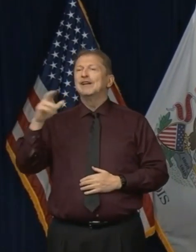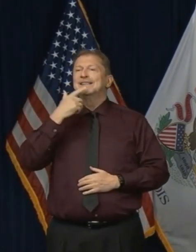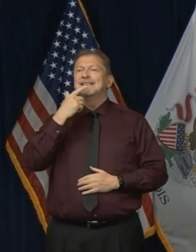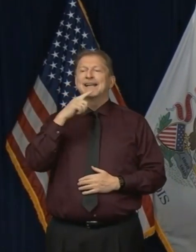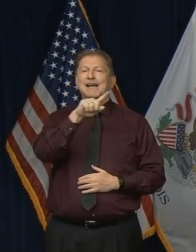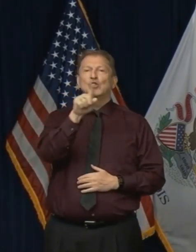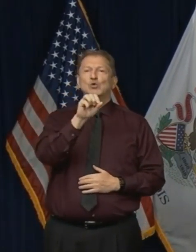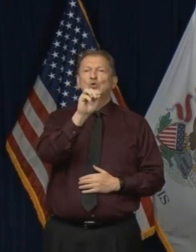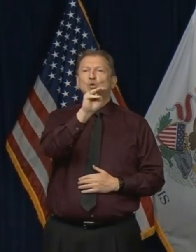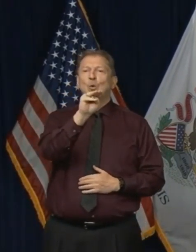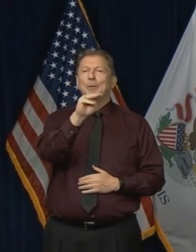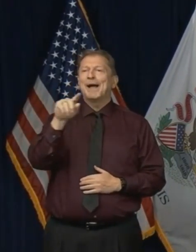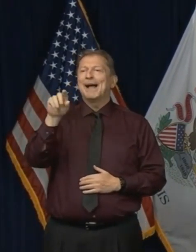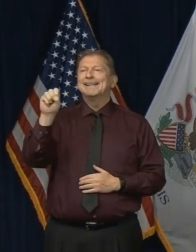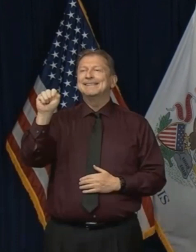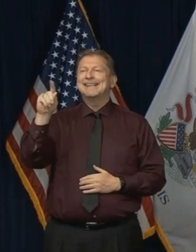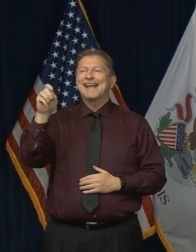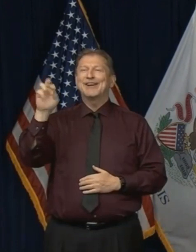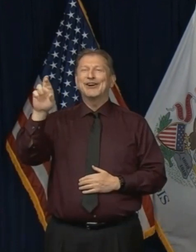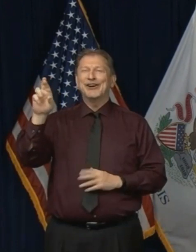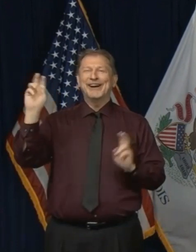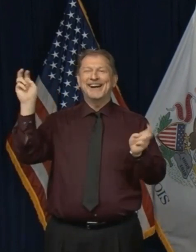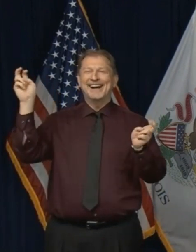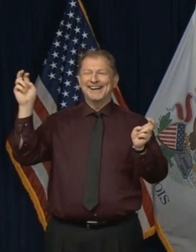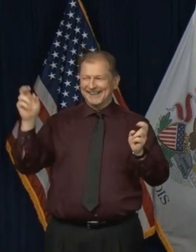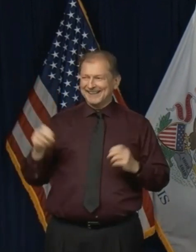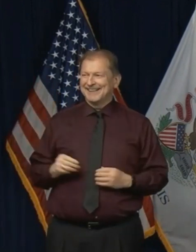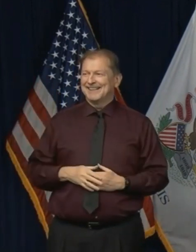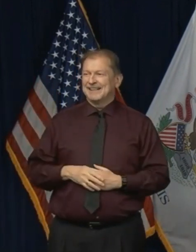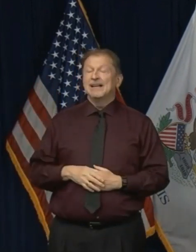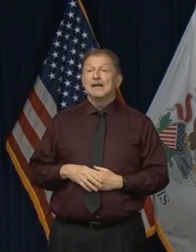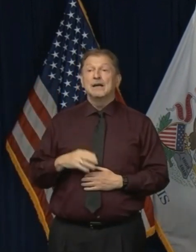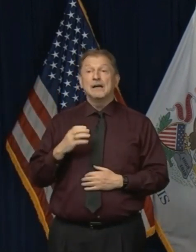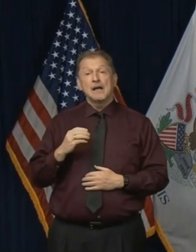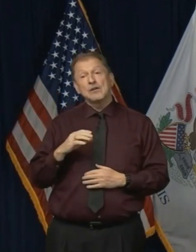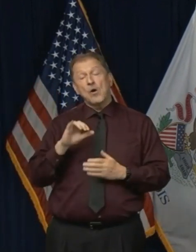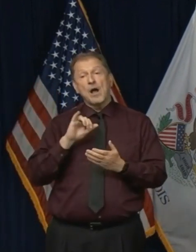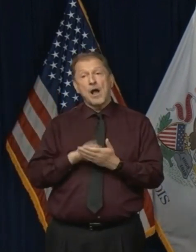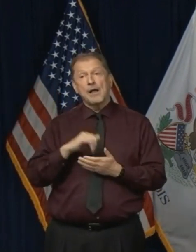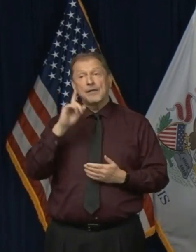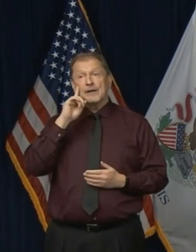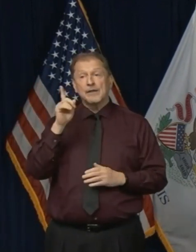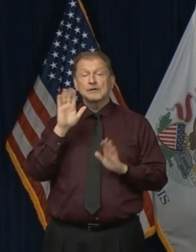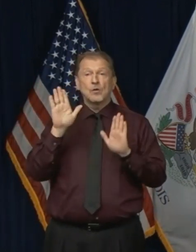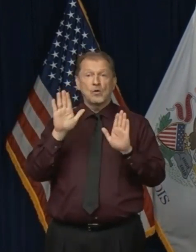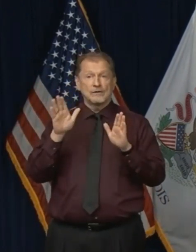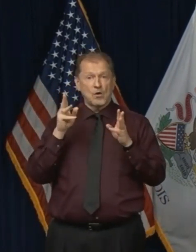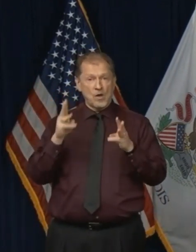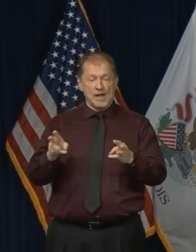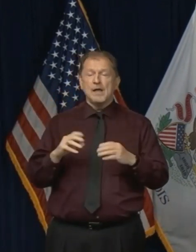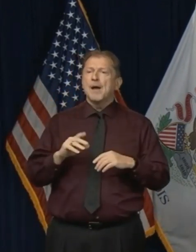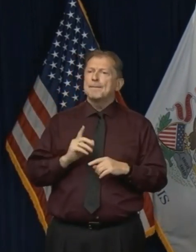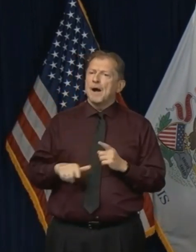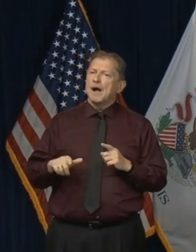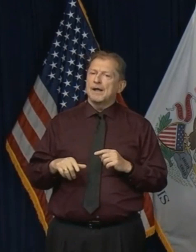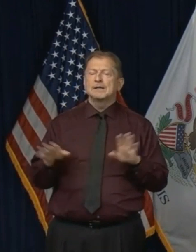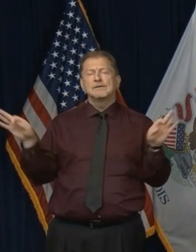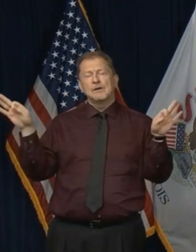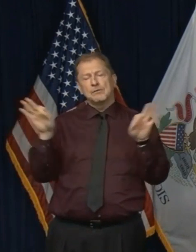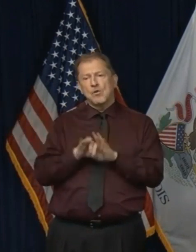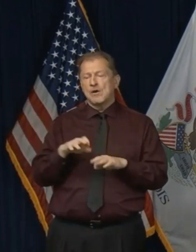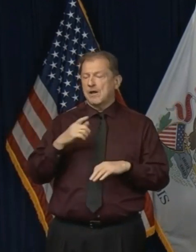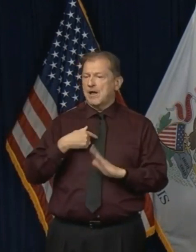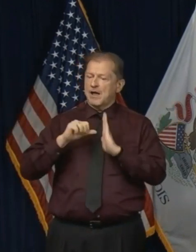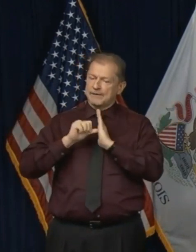I think that we're all going to be experiencing the holidays, uh, in a very unusual ways this year, but it's very important. I